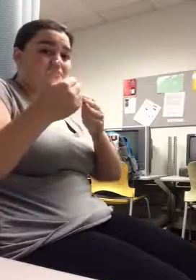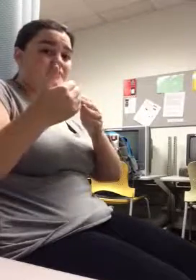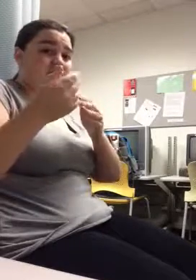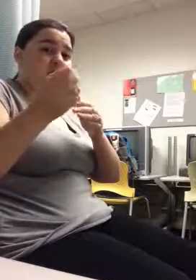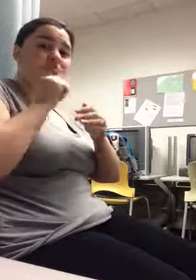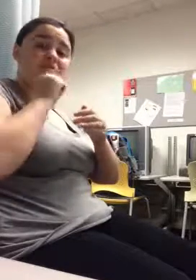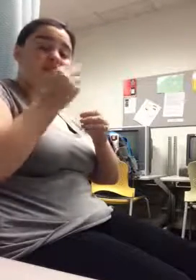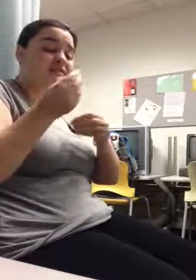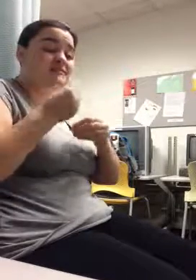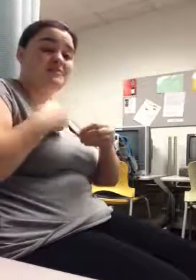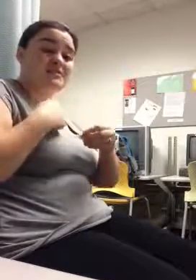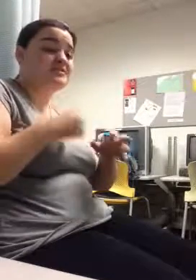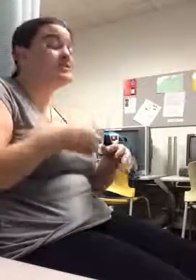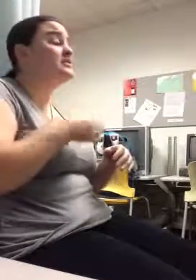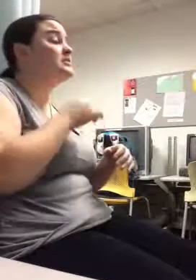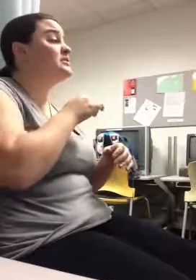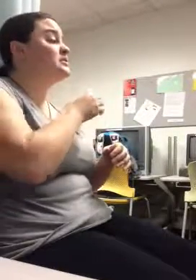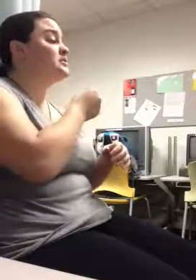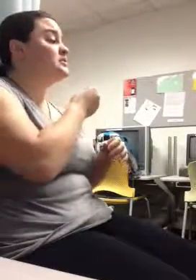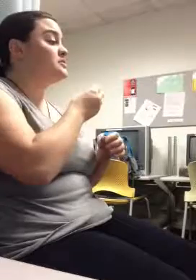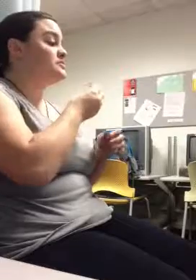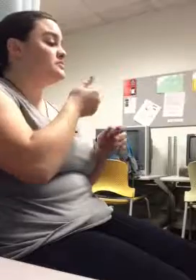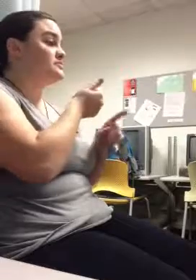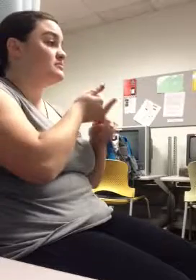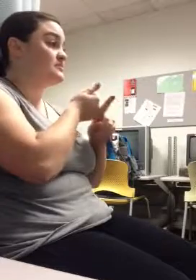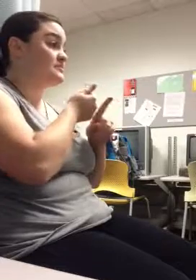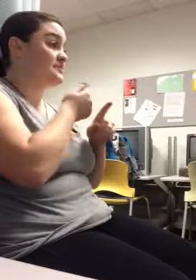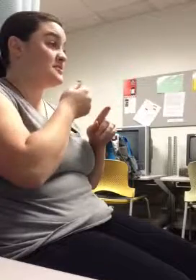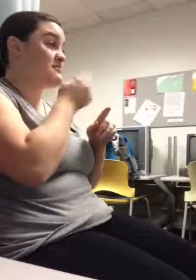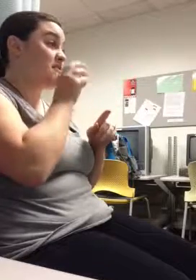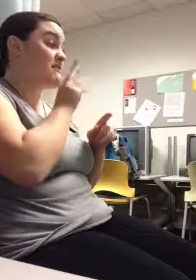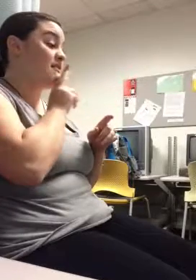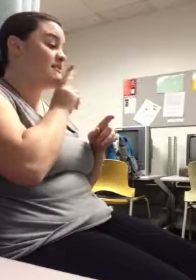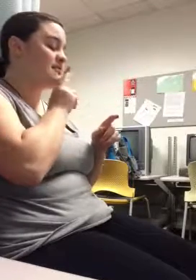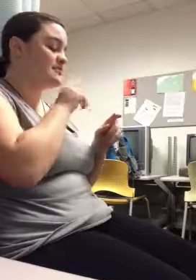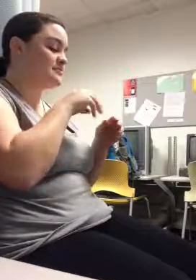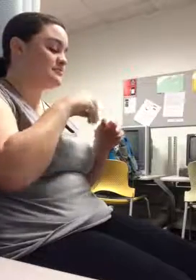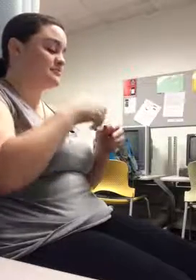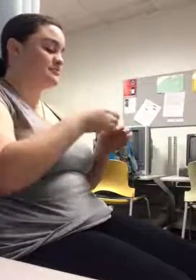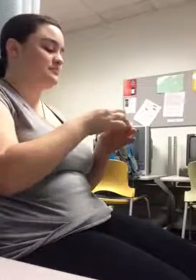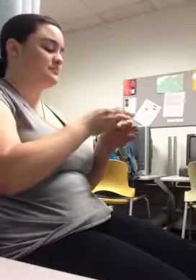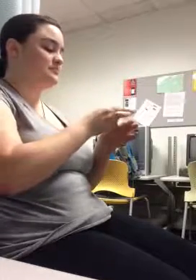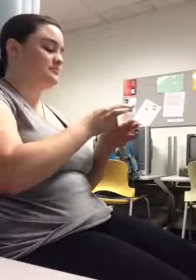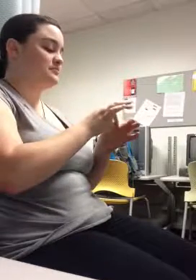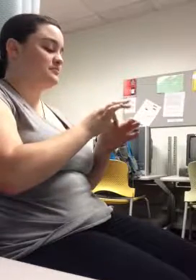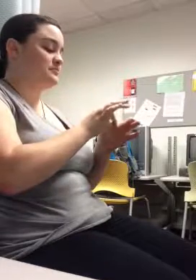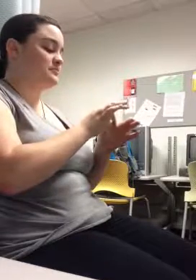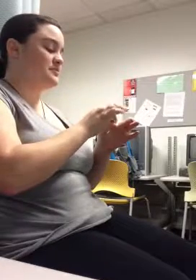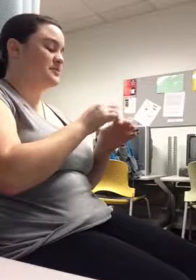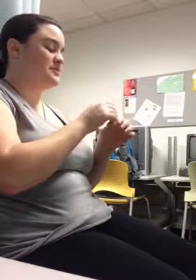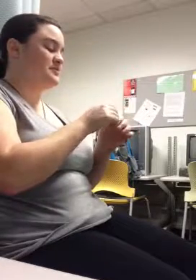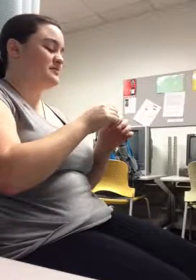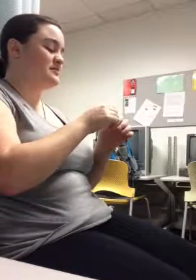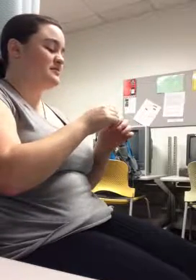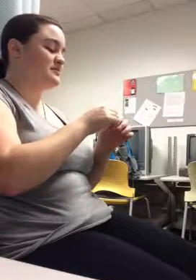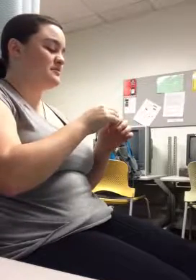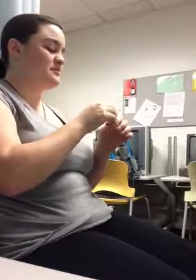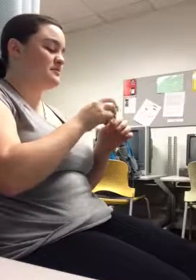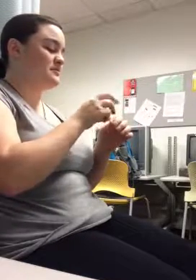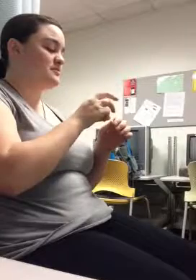in her front zipper pouch on her pullover, like she had a little windbreaker. And it